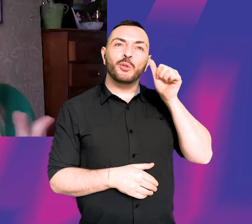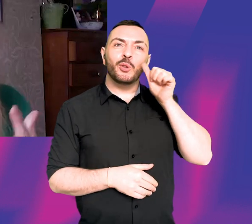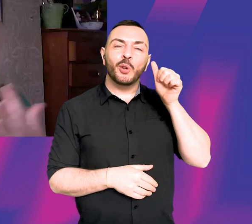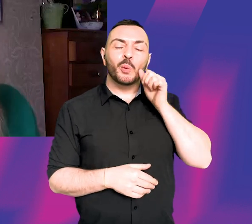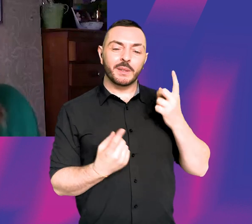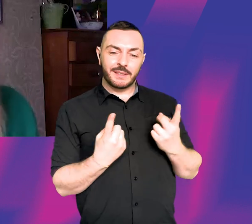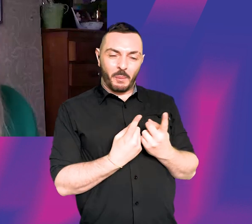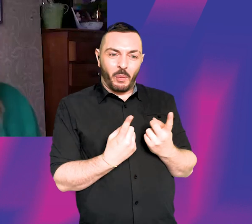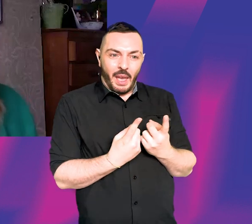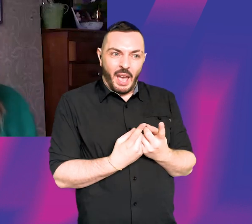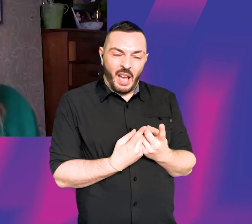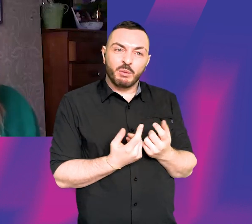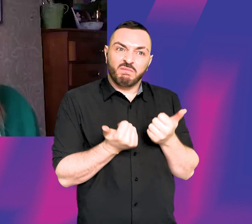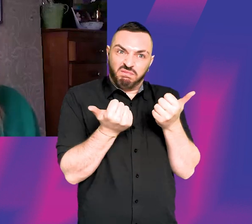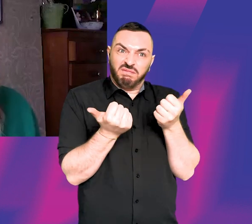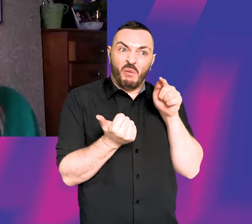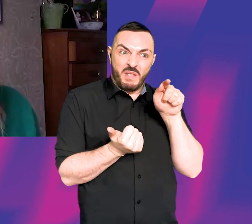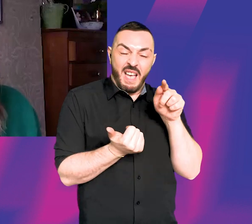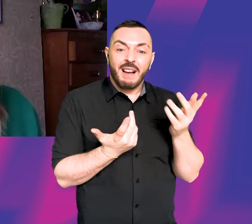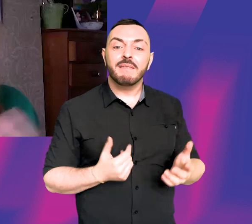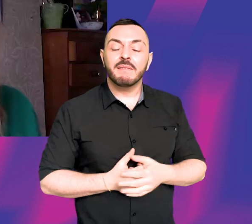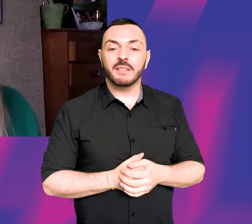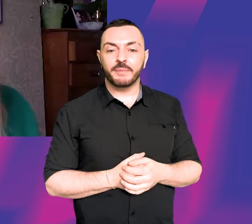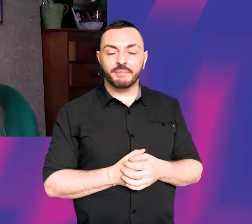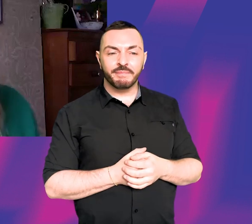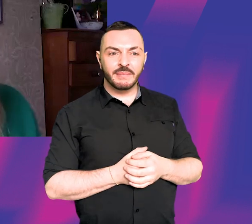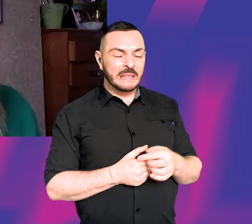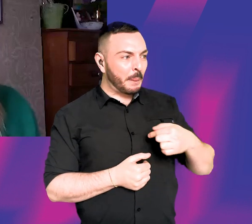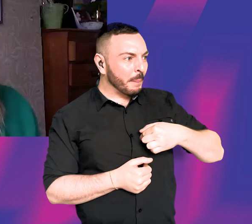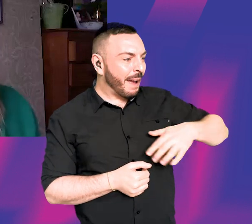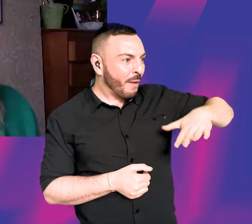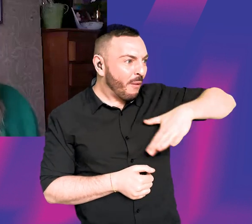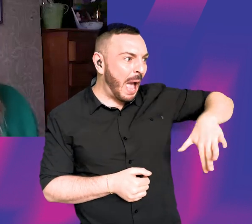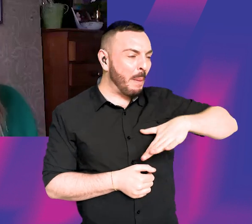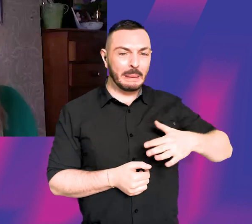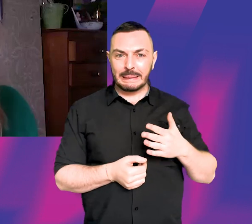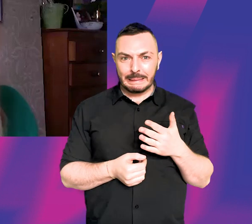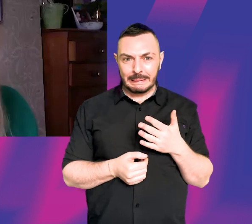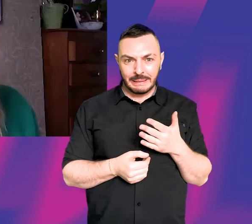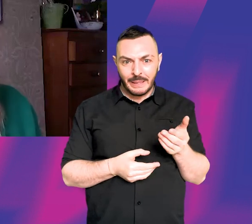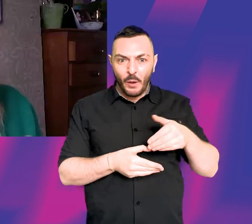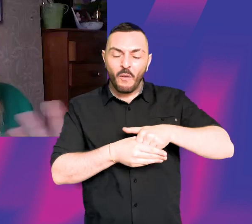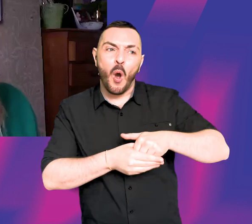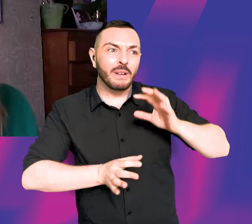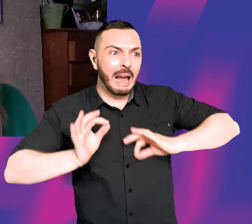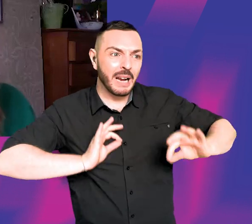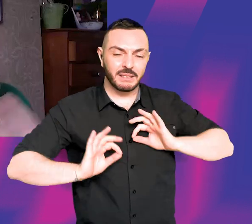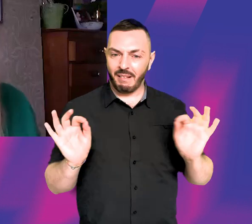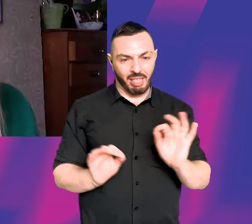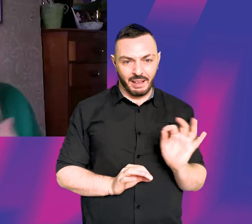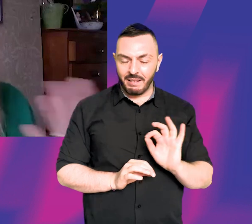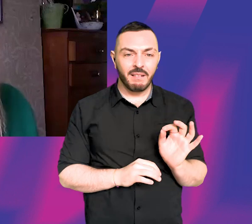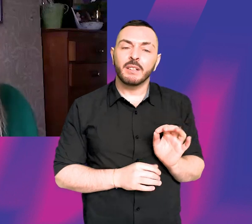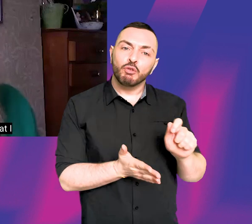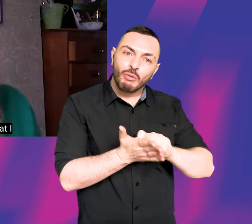you know, if I had something that I was good at, it was that, but no one in my family was in the industry. I didn't know any actors or writers or